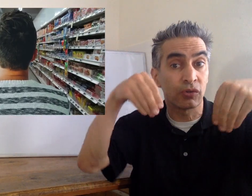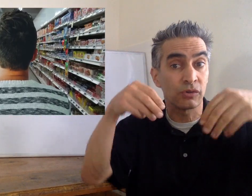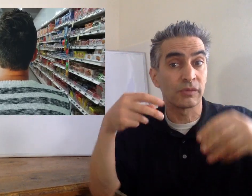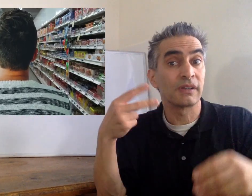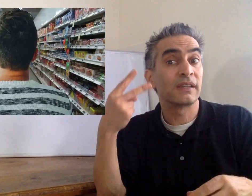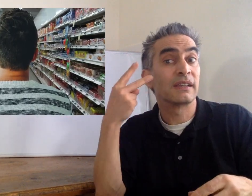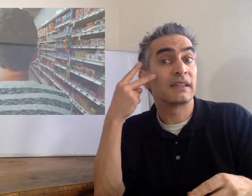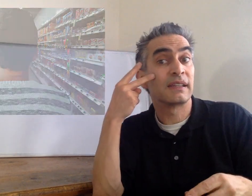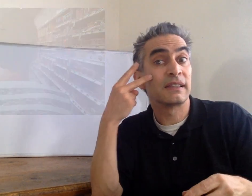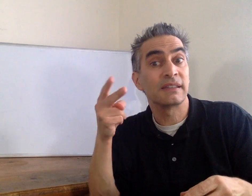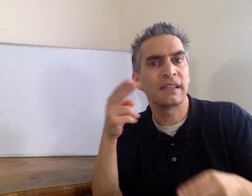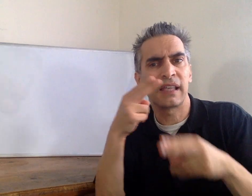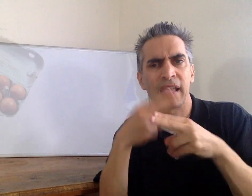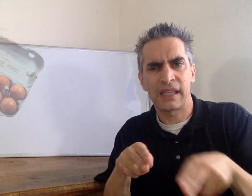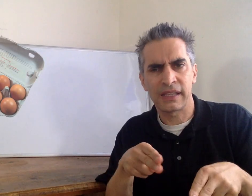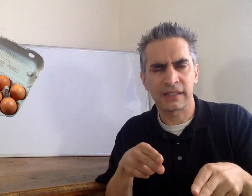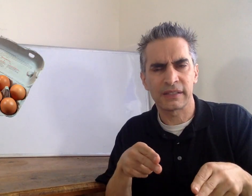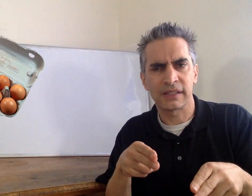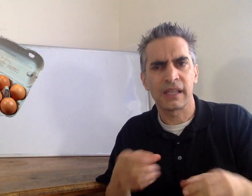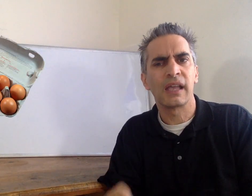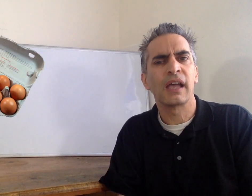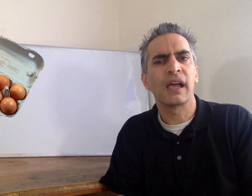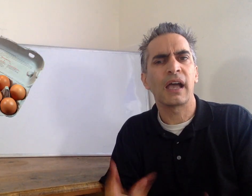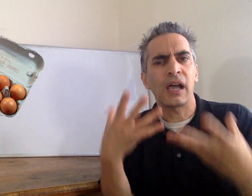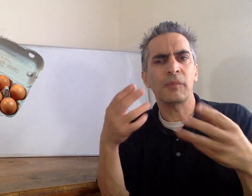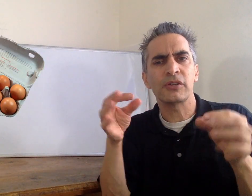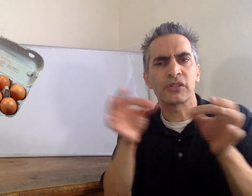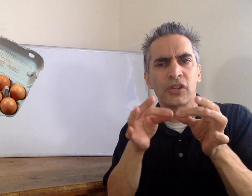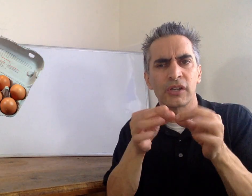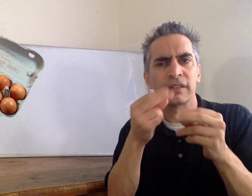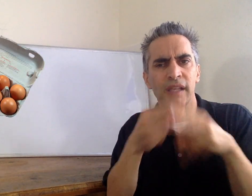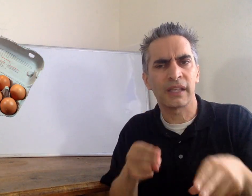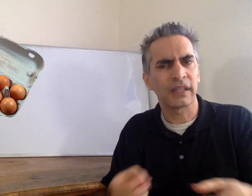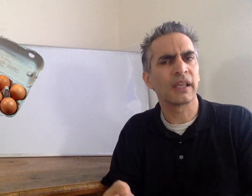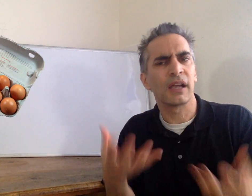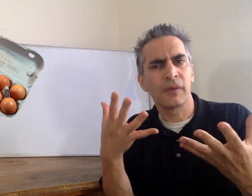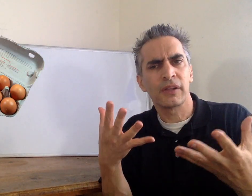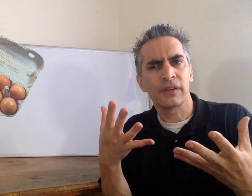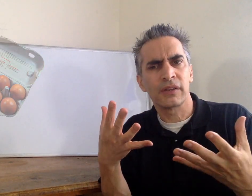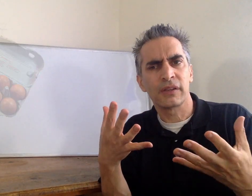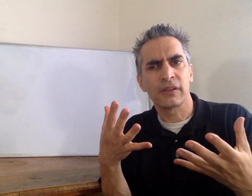entered a store and see some eggs, how much did the eggs cost?